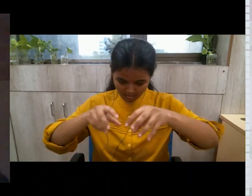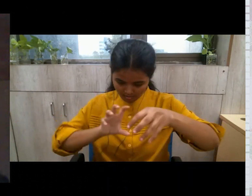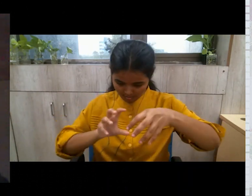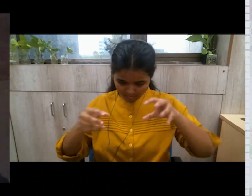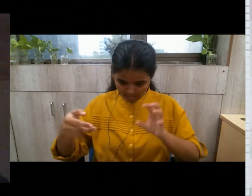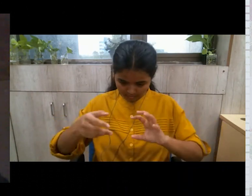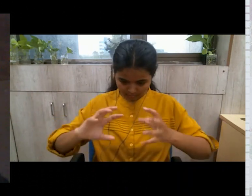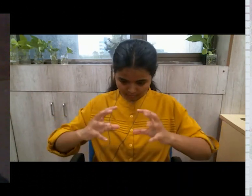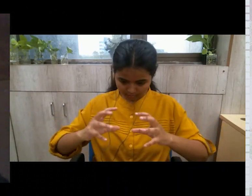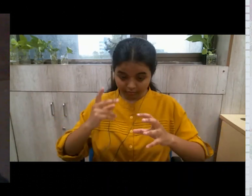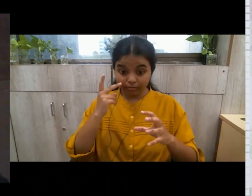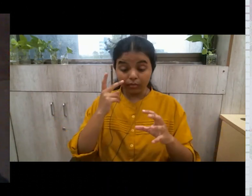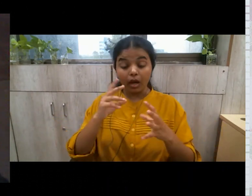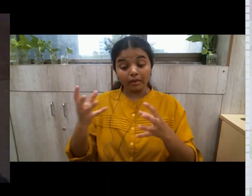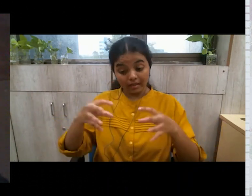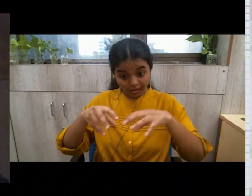every part cannot be visible